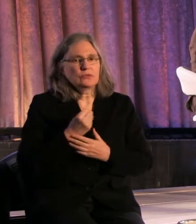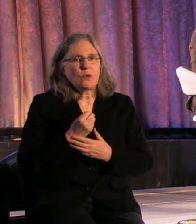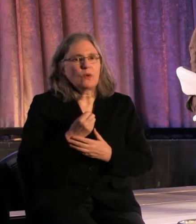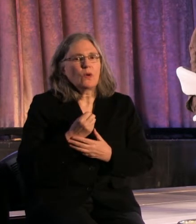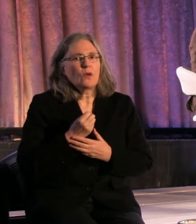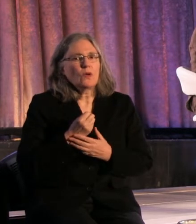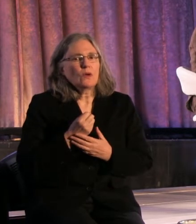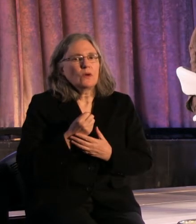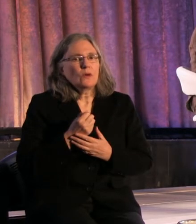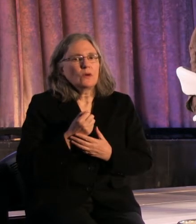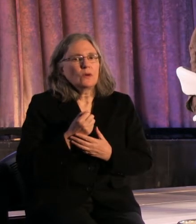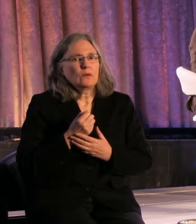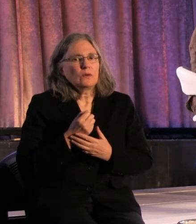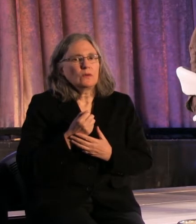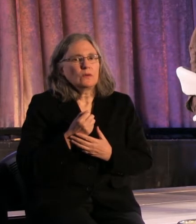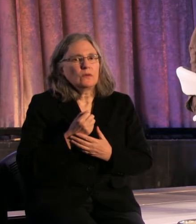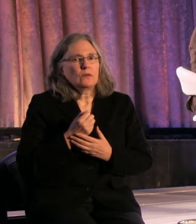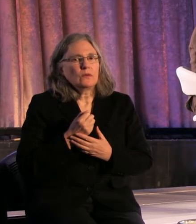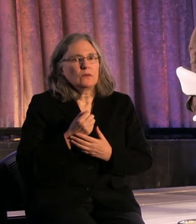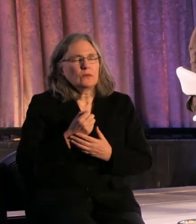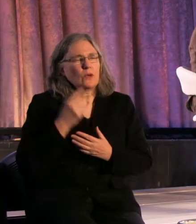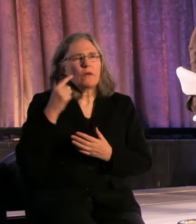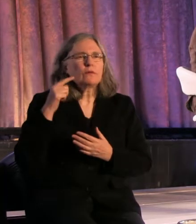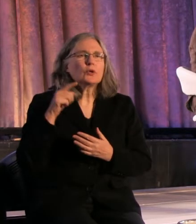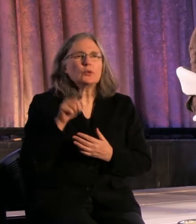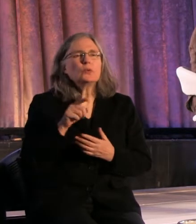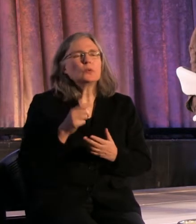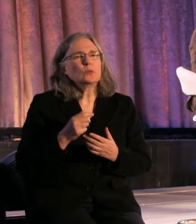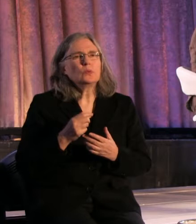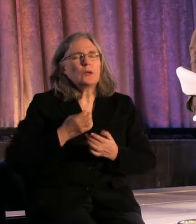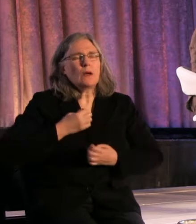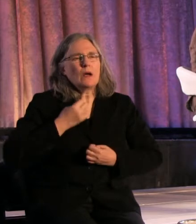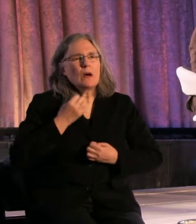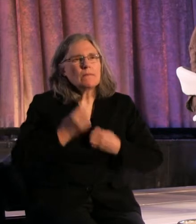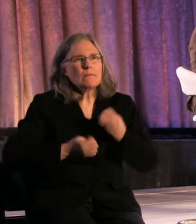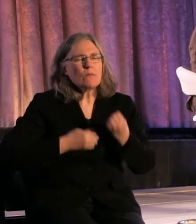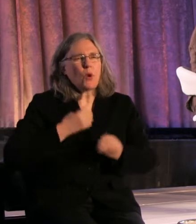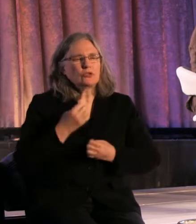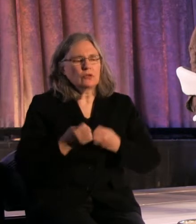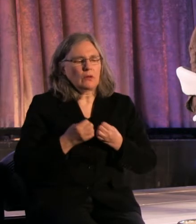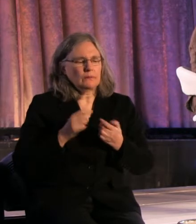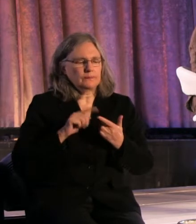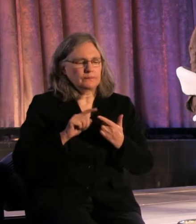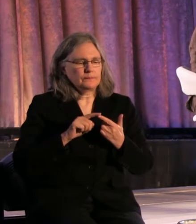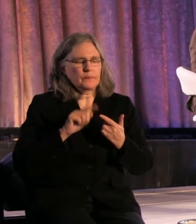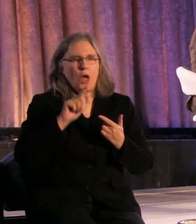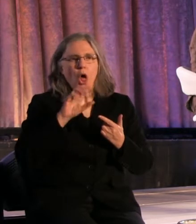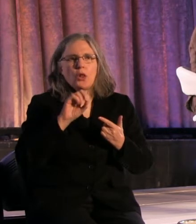what are the emotional, logistical, aesthetic,